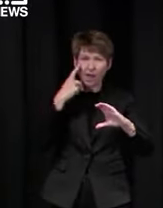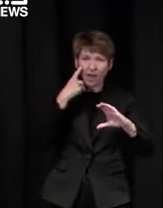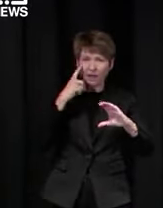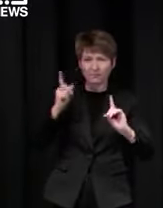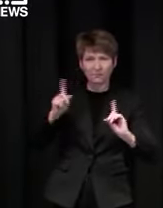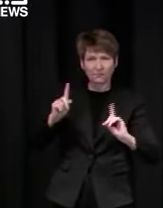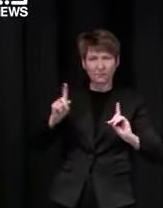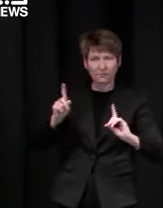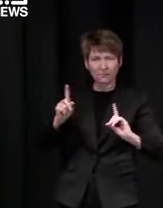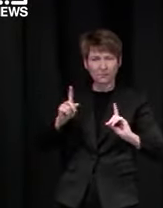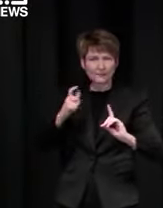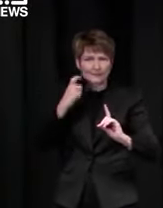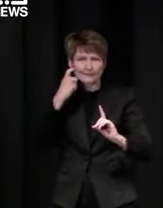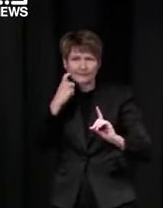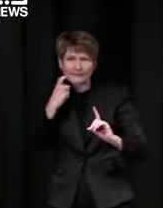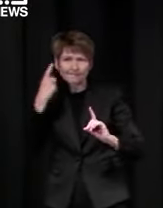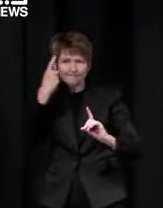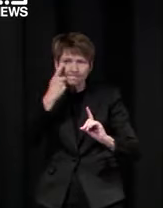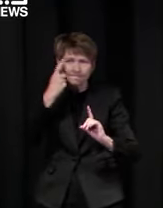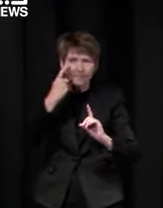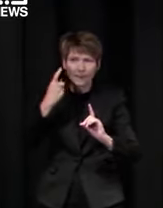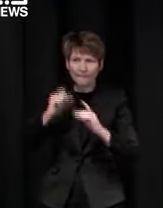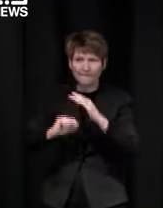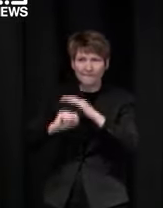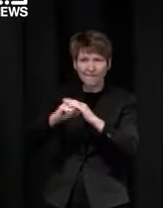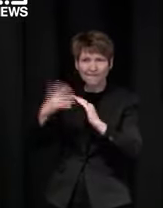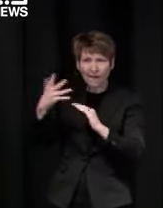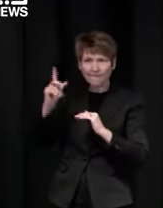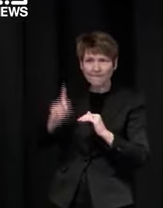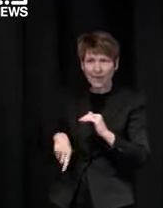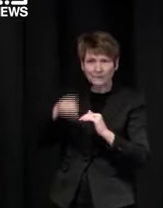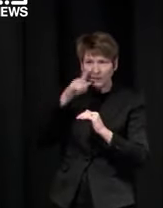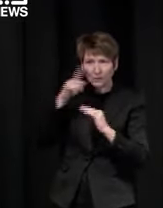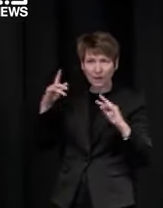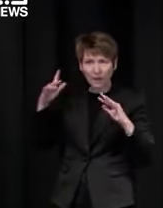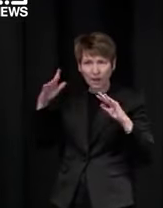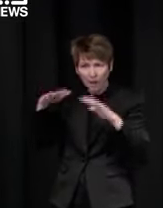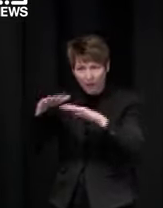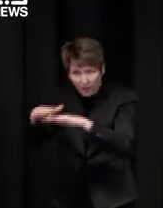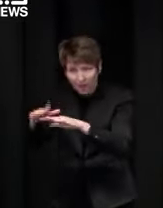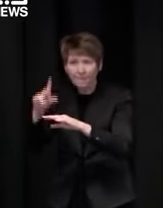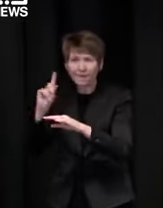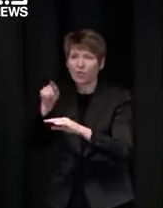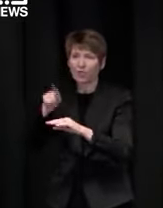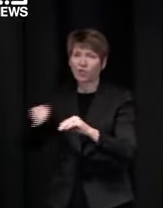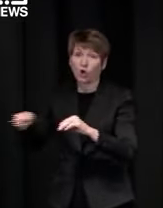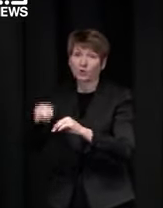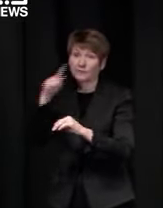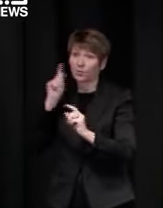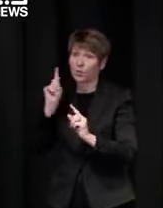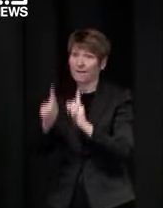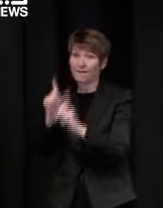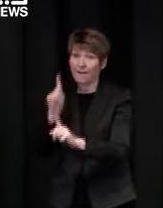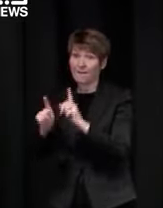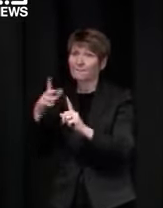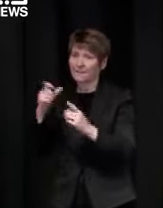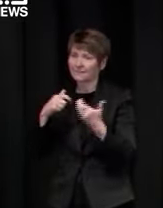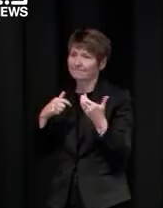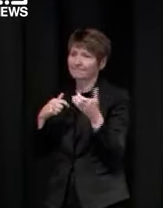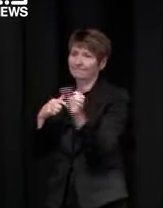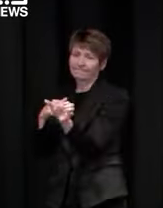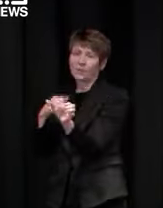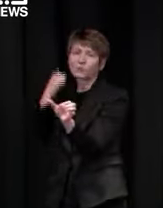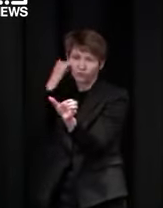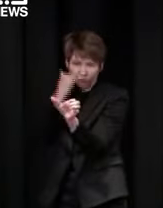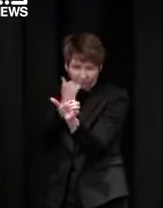life scenarios um in in a different set of lgas but we'll have to have those conversations with public health about where it would be appropriate to do